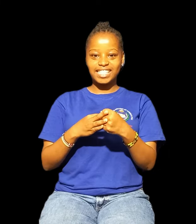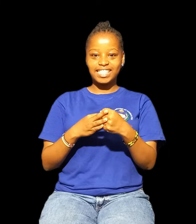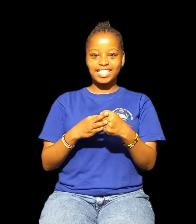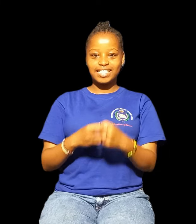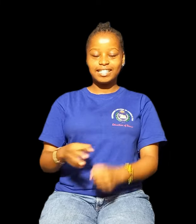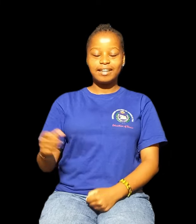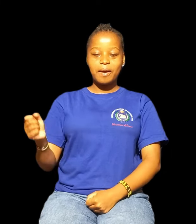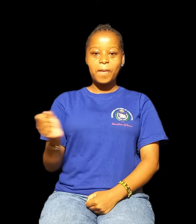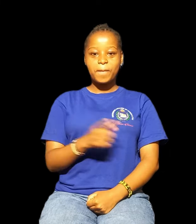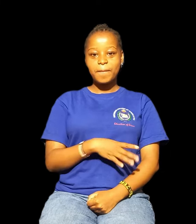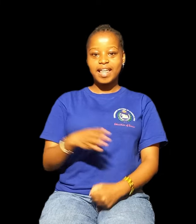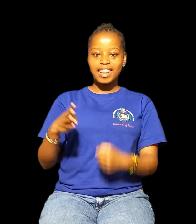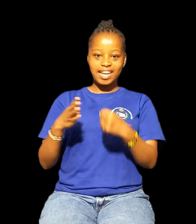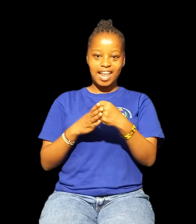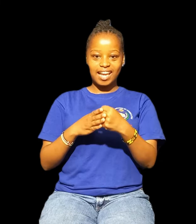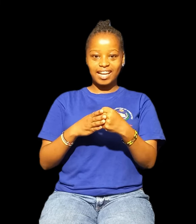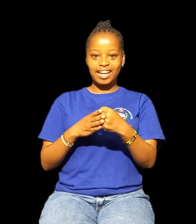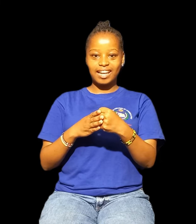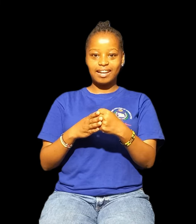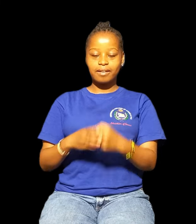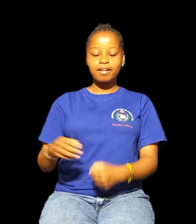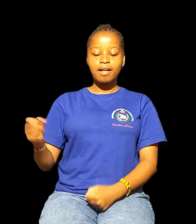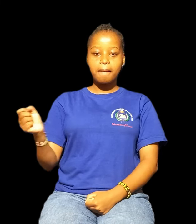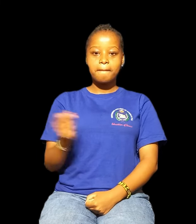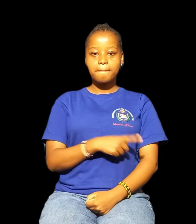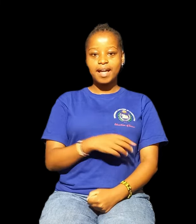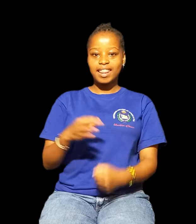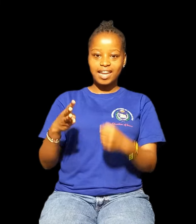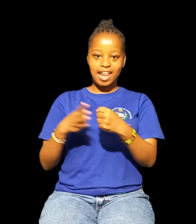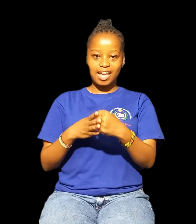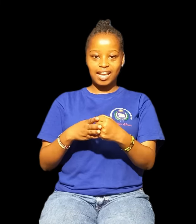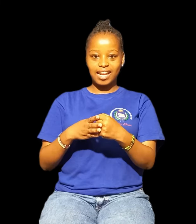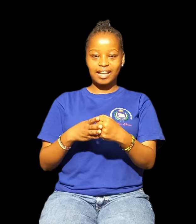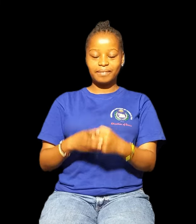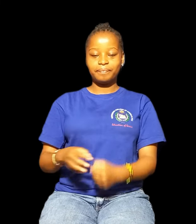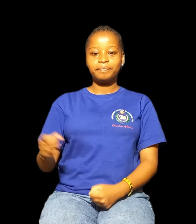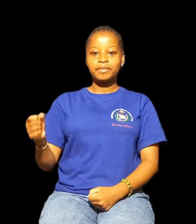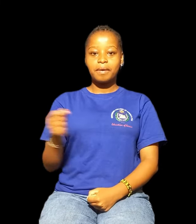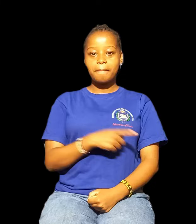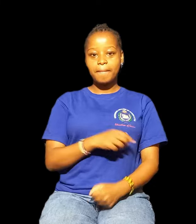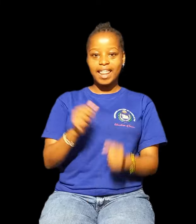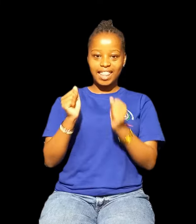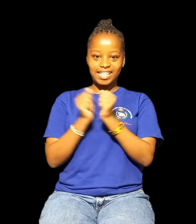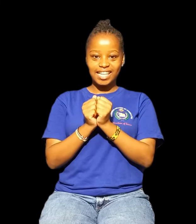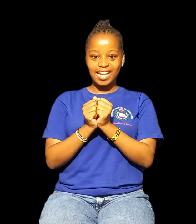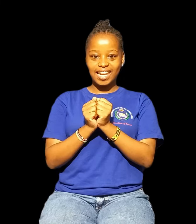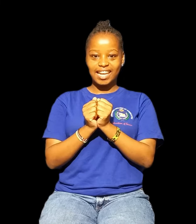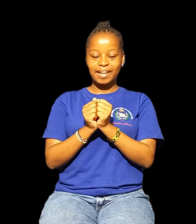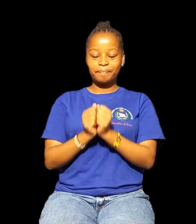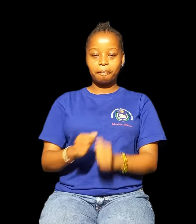September September October October